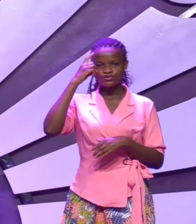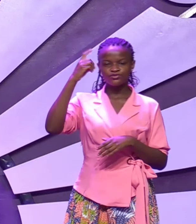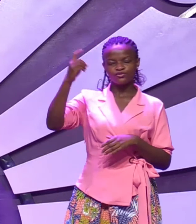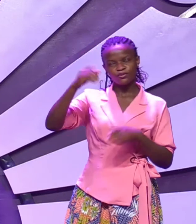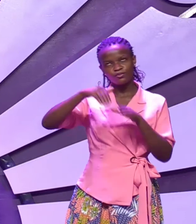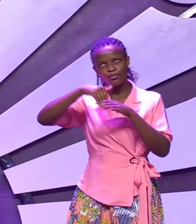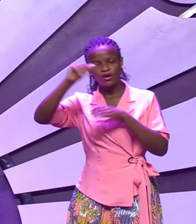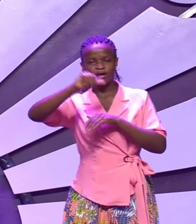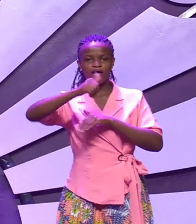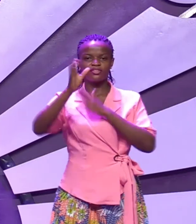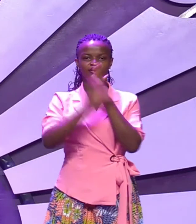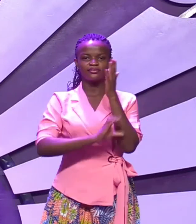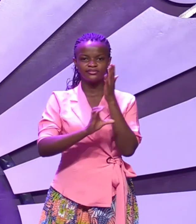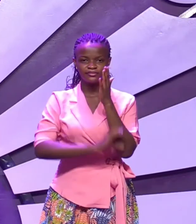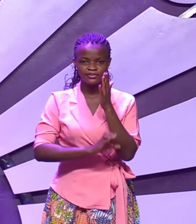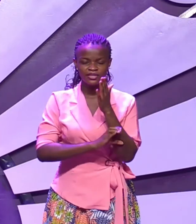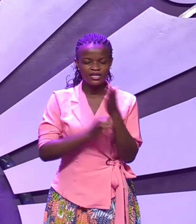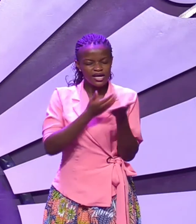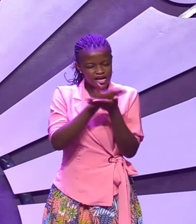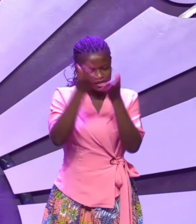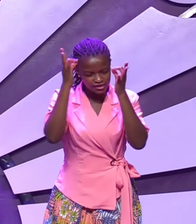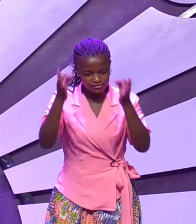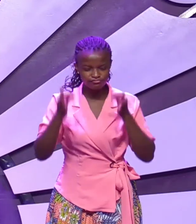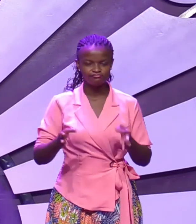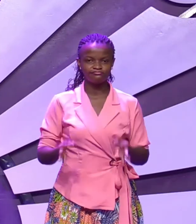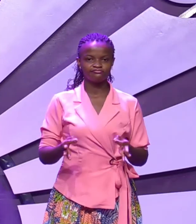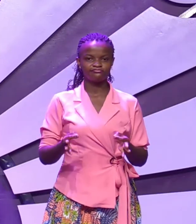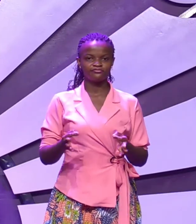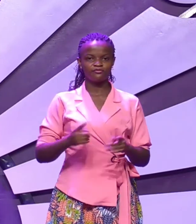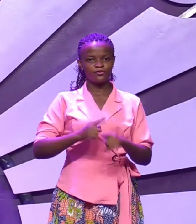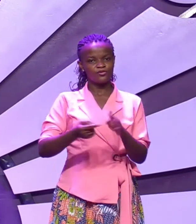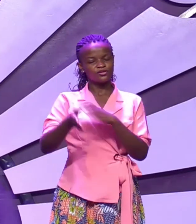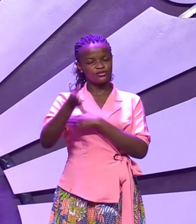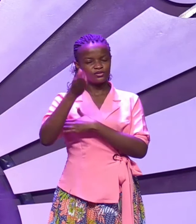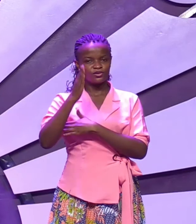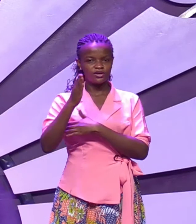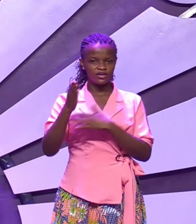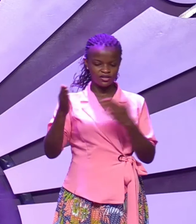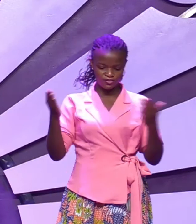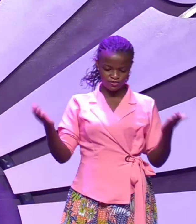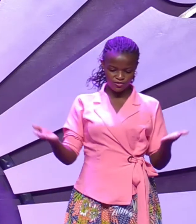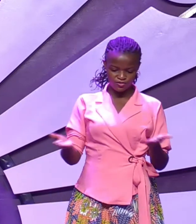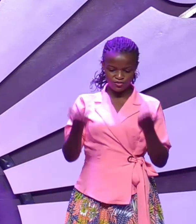country whatever it is when God weighs the options